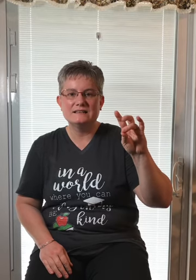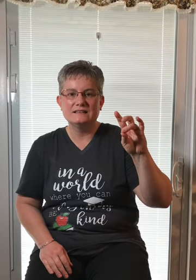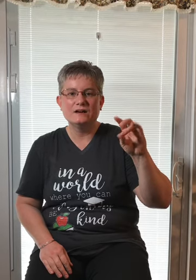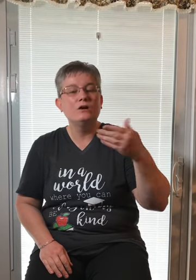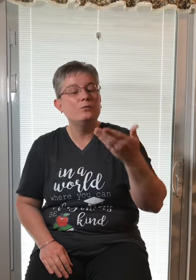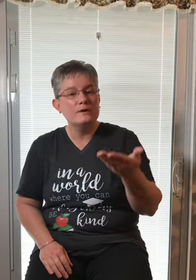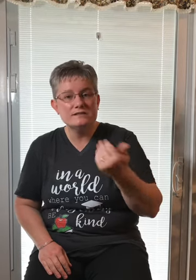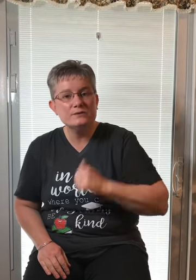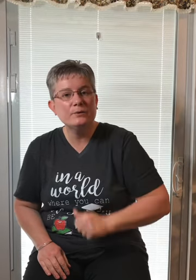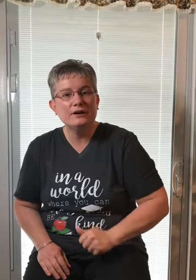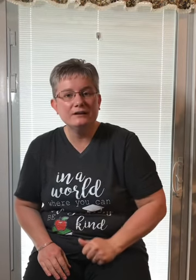What's the word?